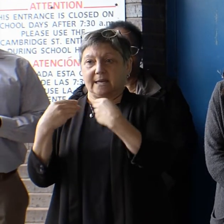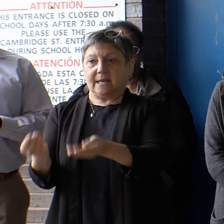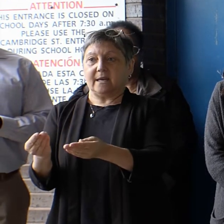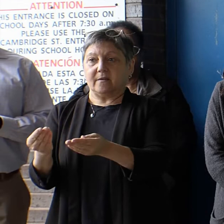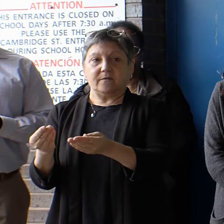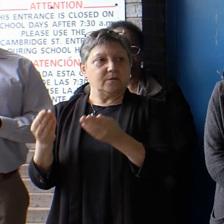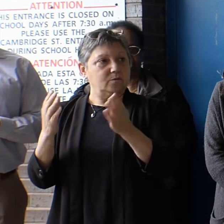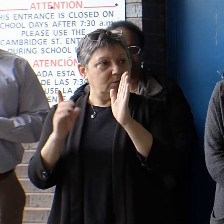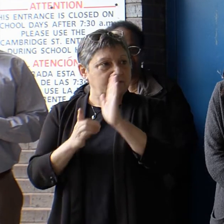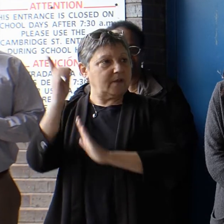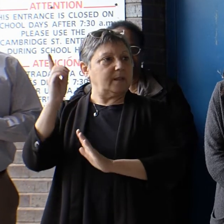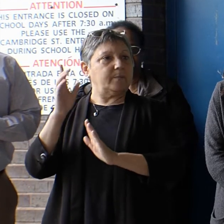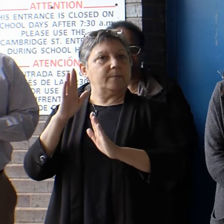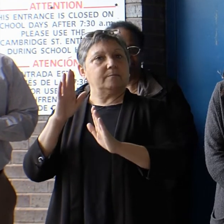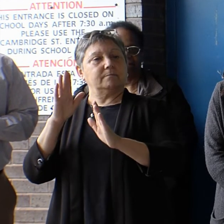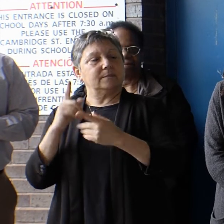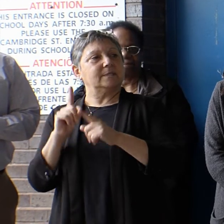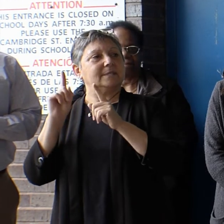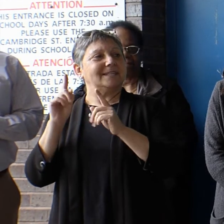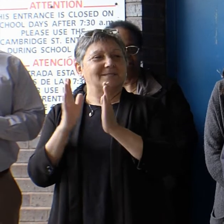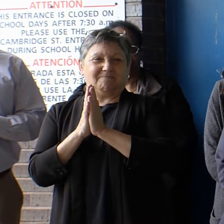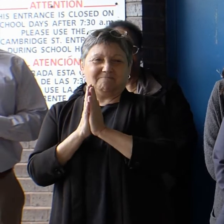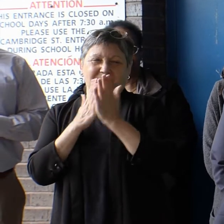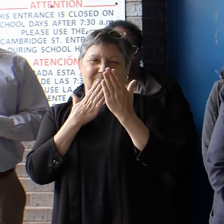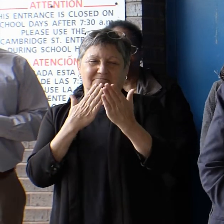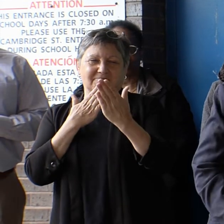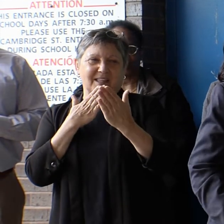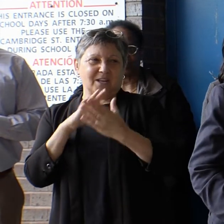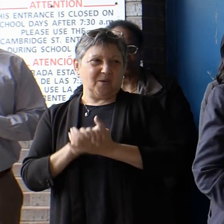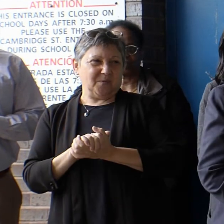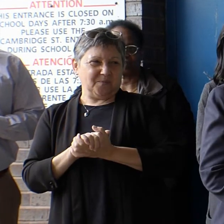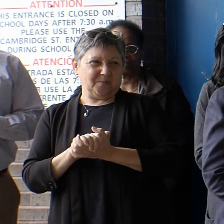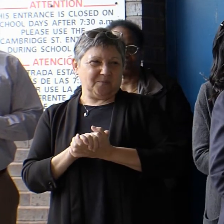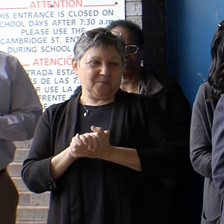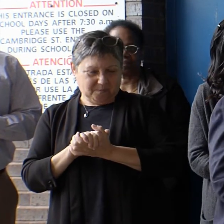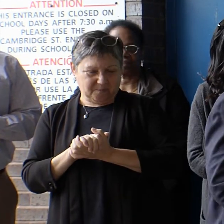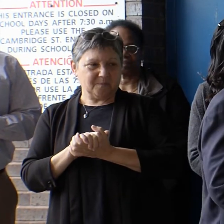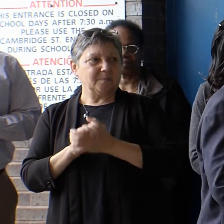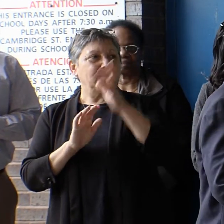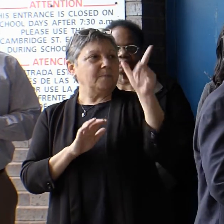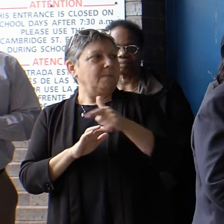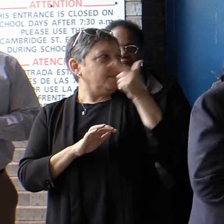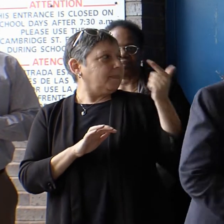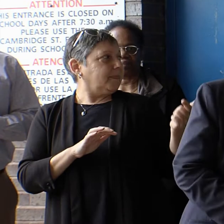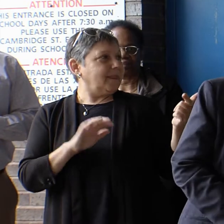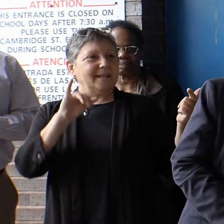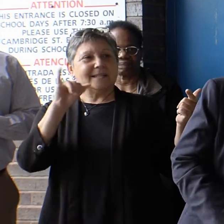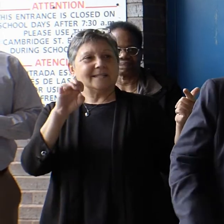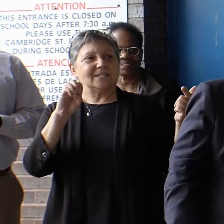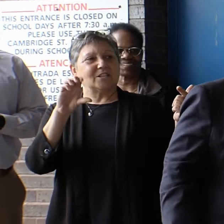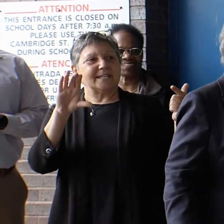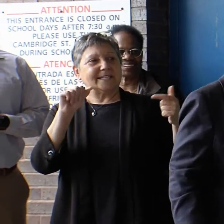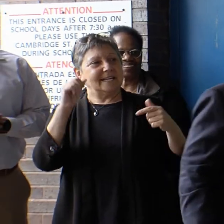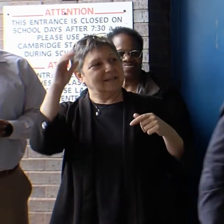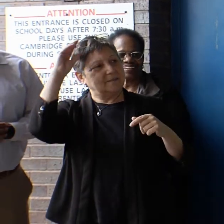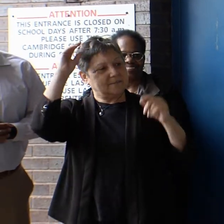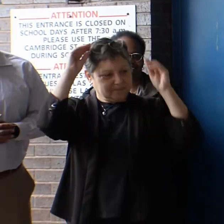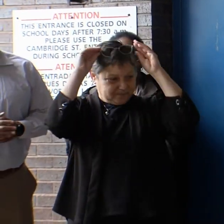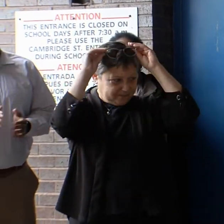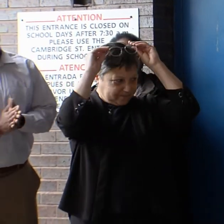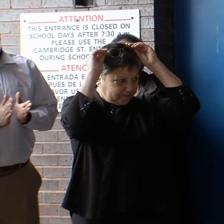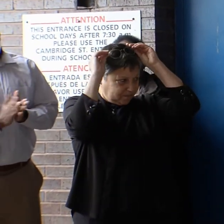and develop their full potential. So thank you very much. I'd like to hand it on to Jessica Tang. Thank you.